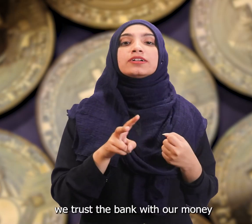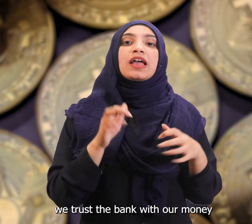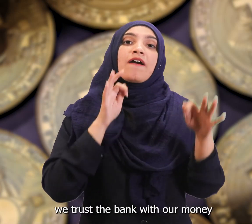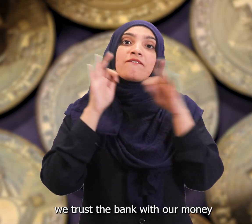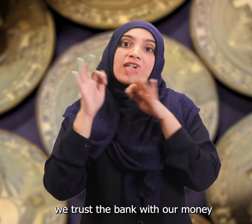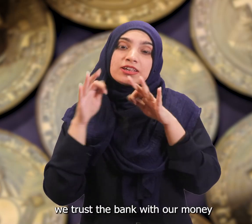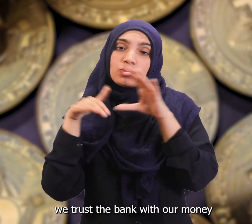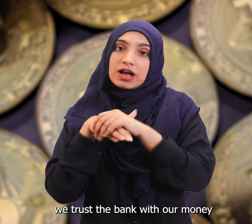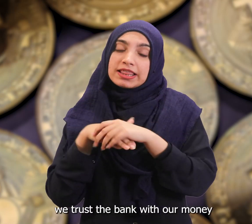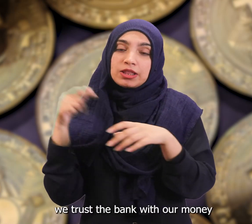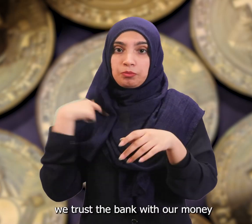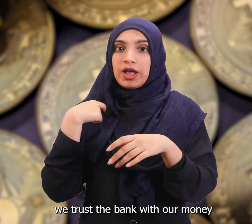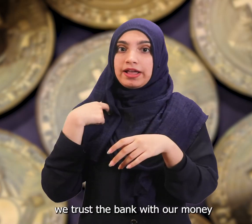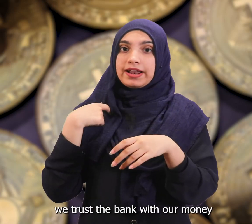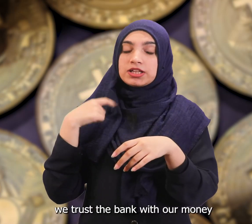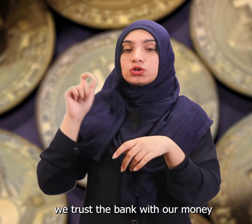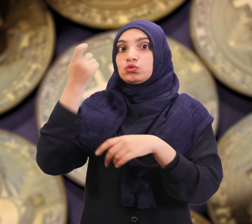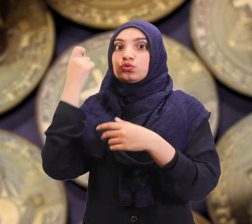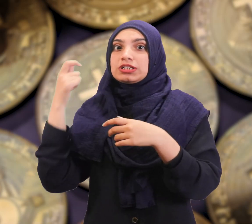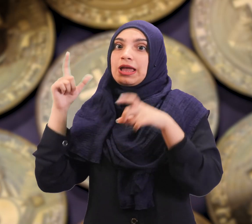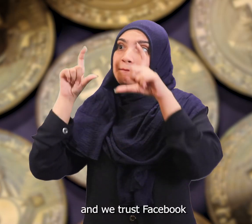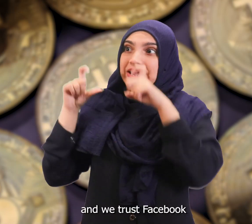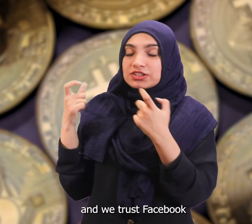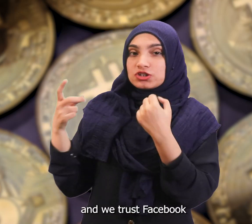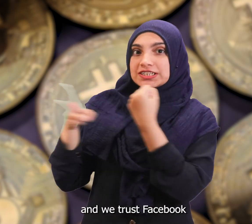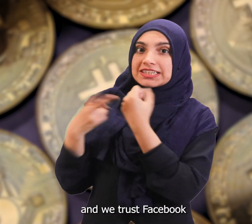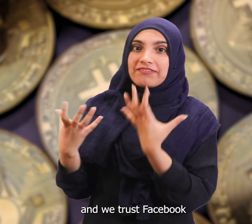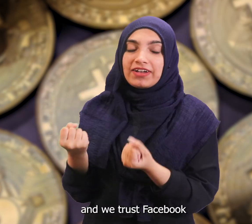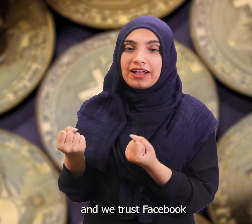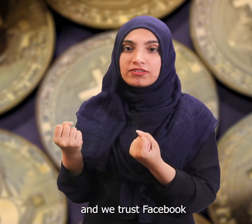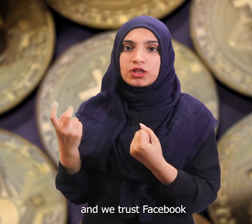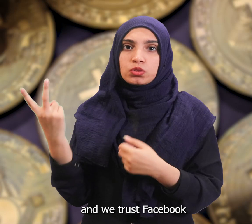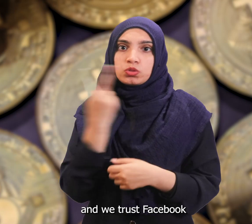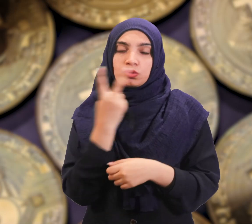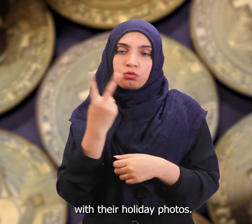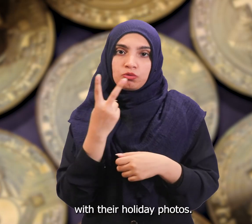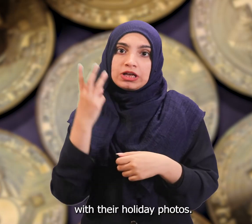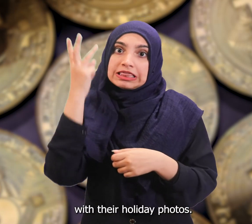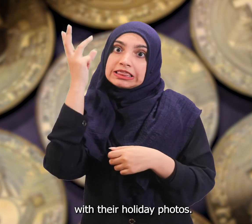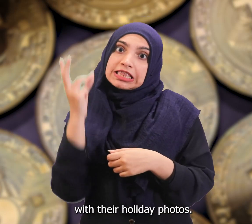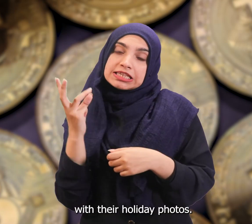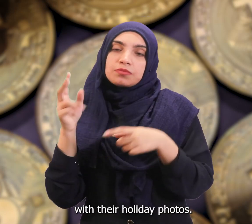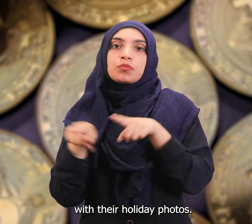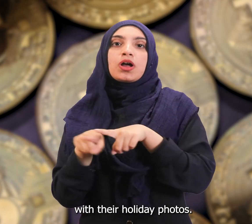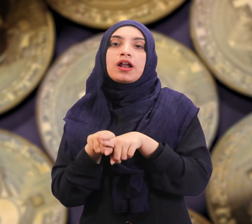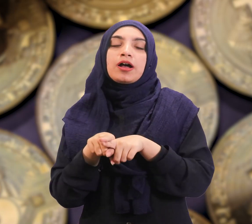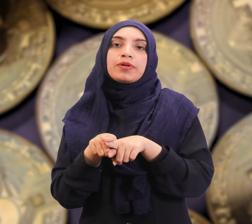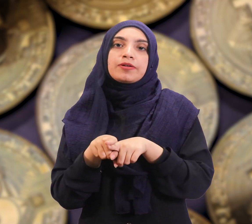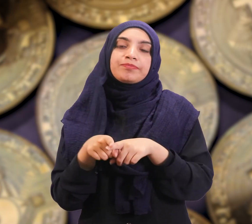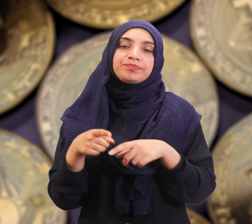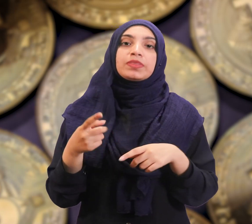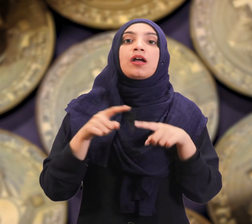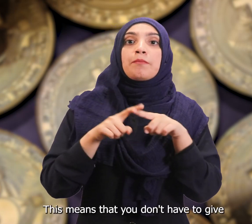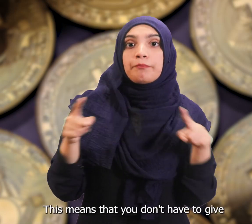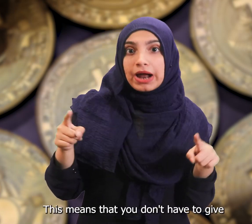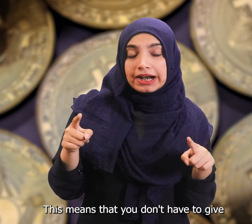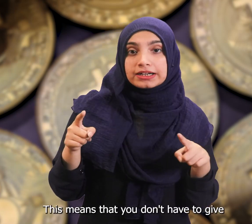we trust the bank with our money and we trust facebook with our holiday photos. This means